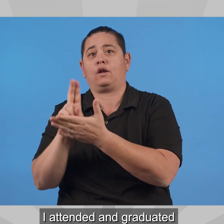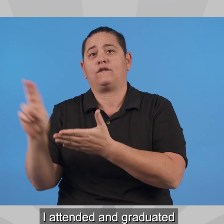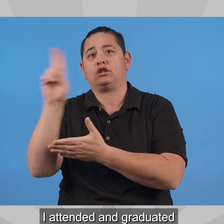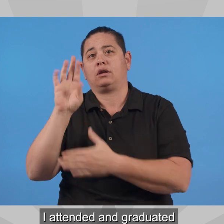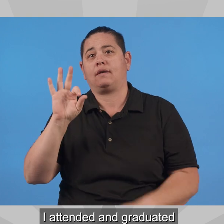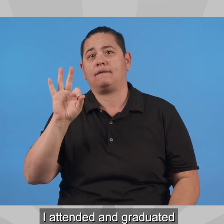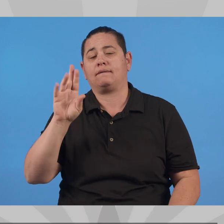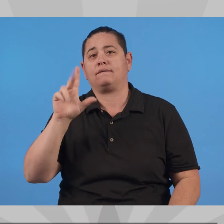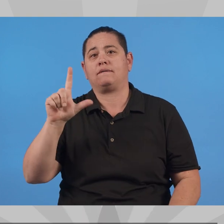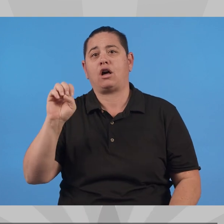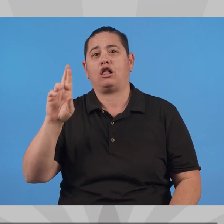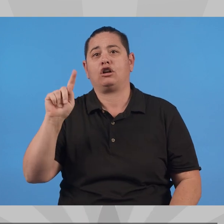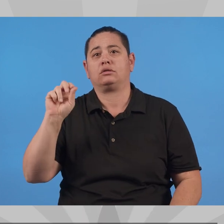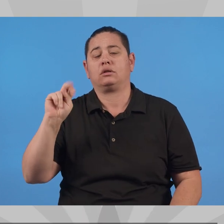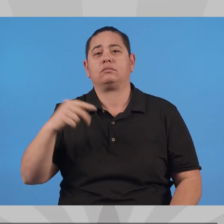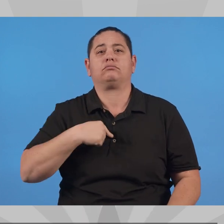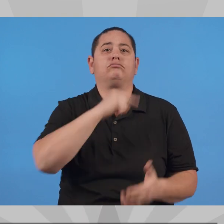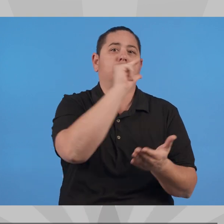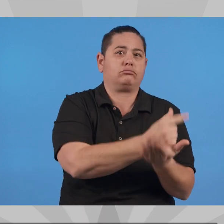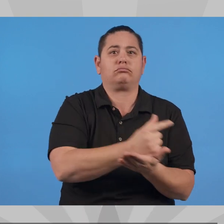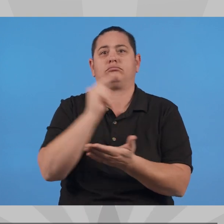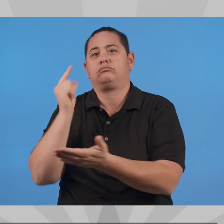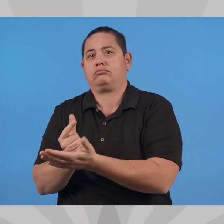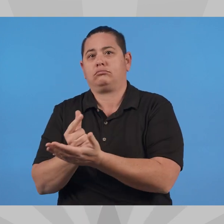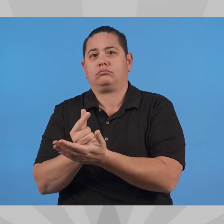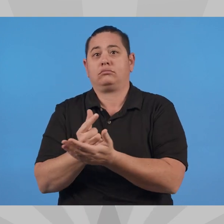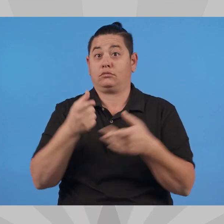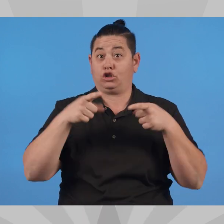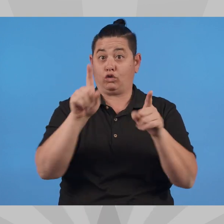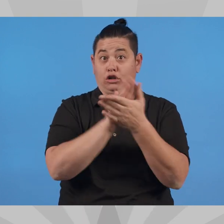from Cypress College and California State University, Fullerton.